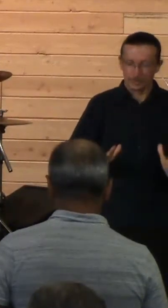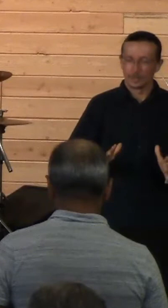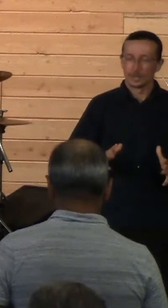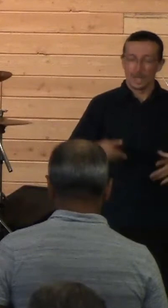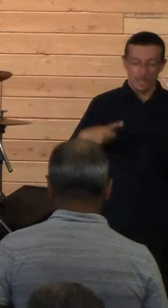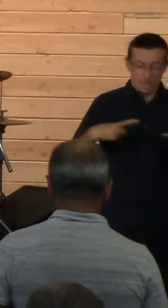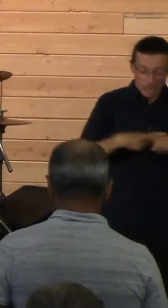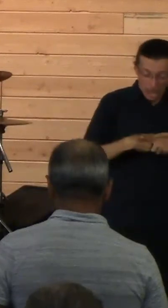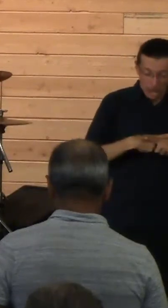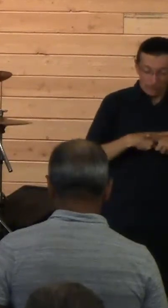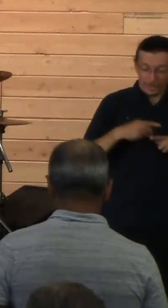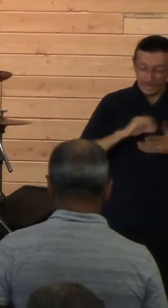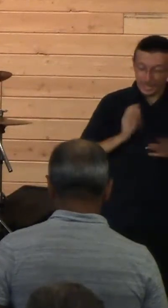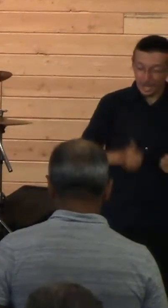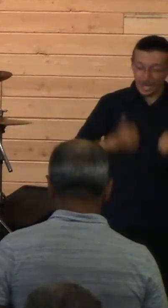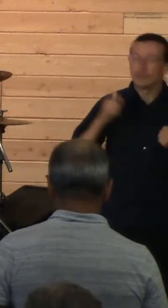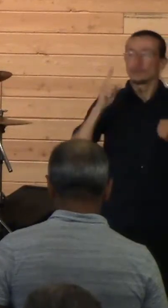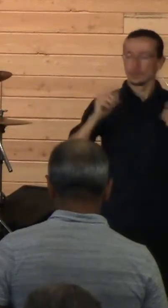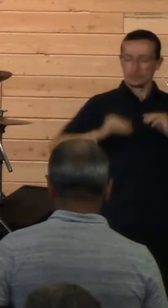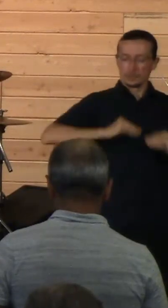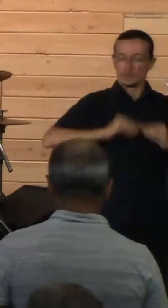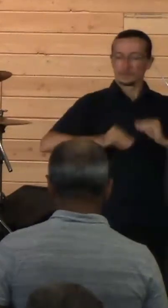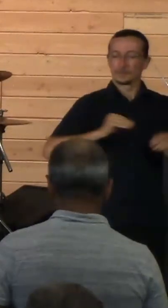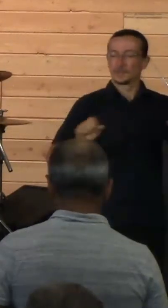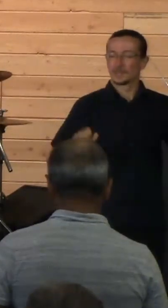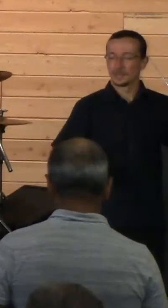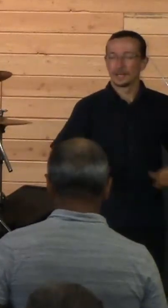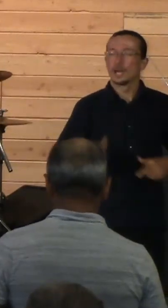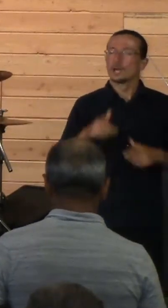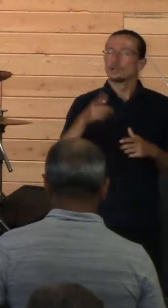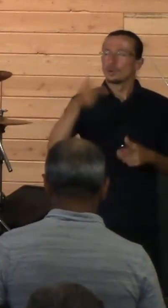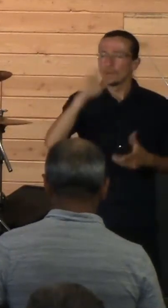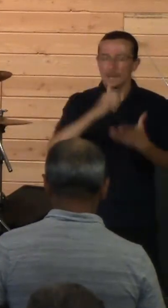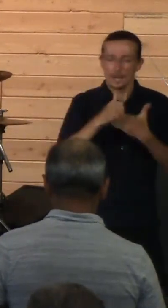conflict in our lives. So God, would you help us to not take that burden on ourselves?